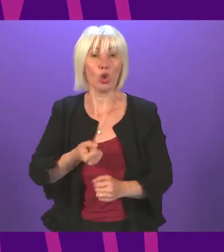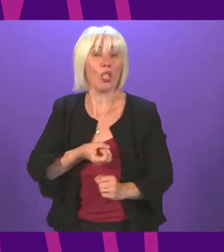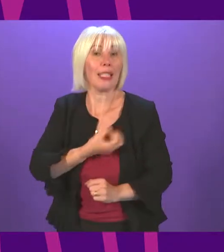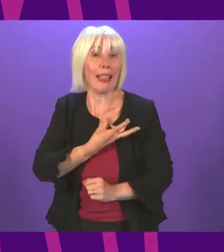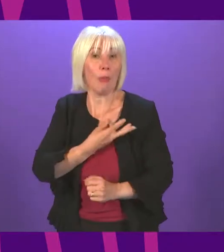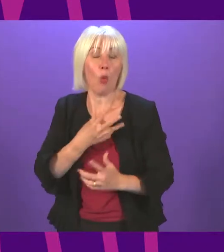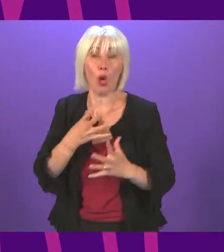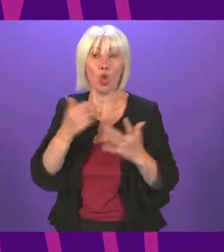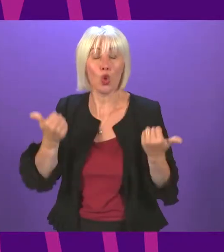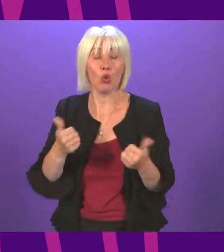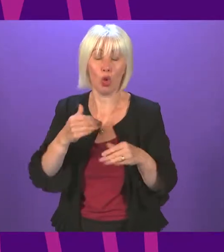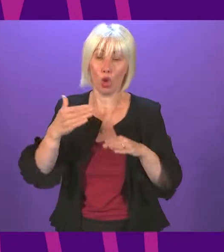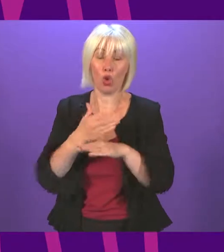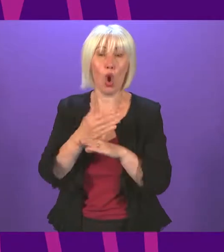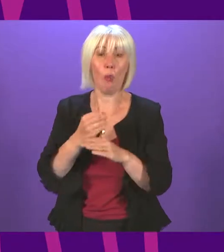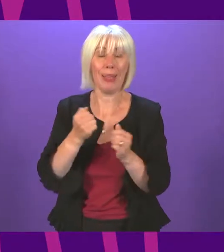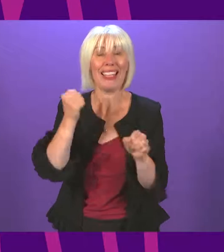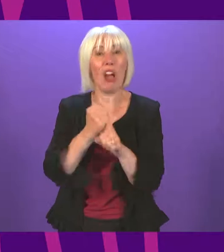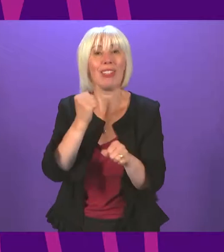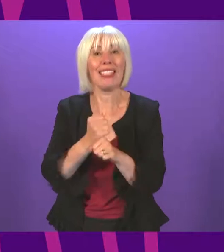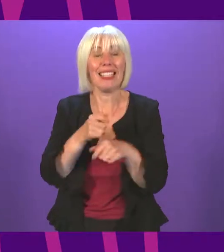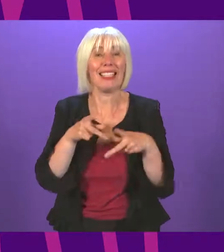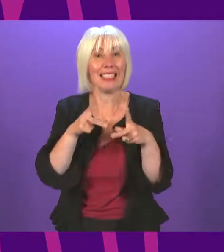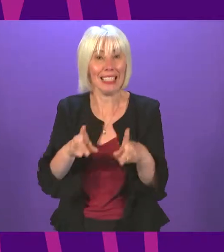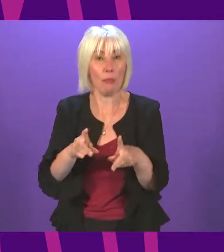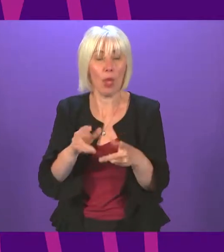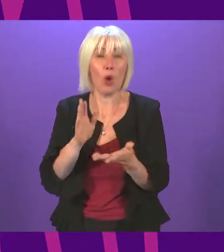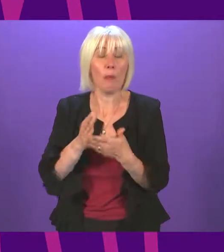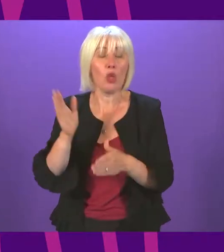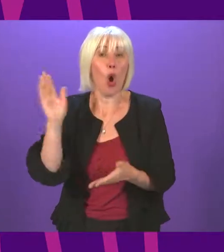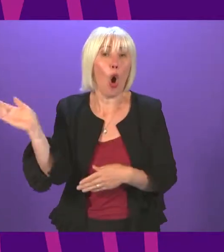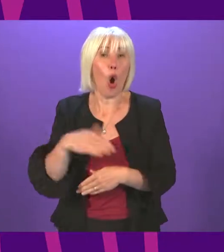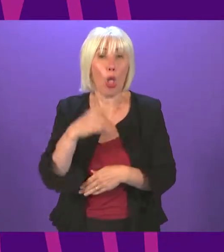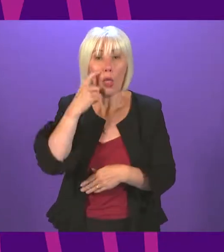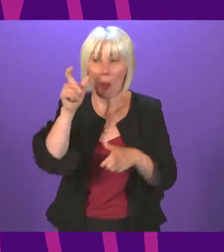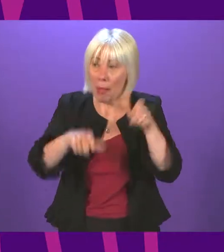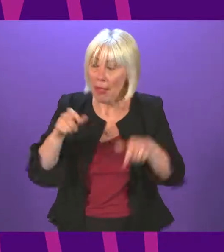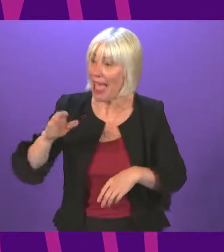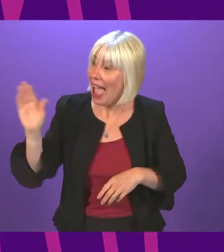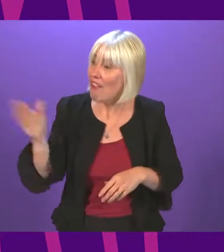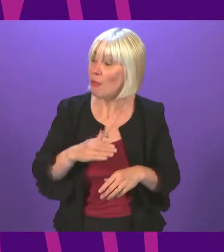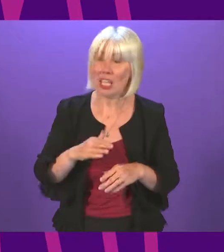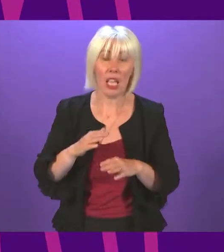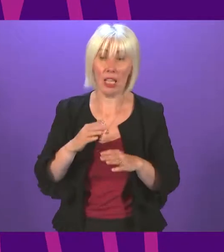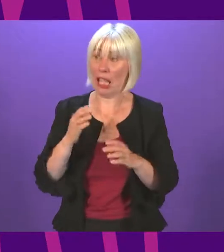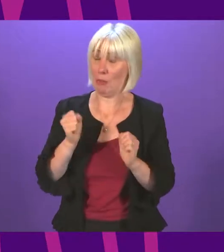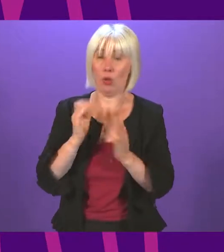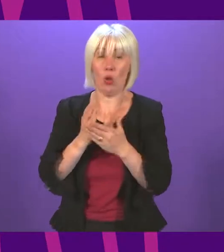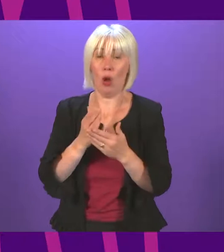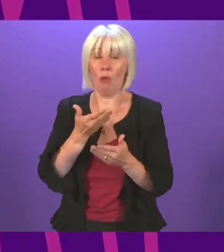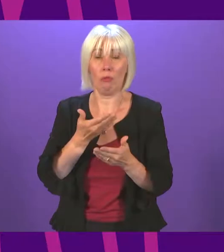that would ensure that no young person that experienced the economic scarring of the pandemic is left behind or left unemployed.